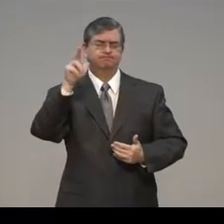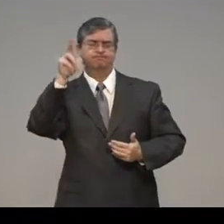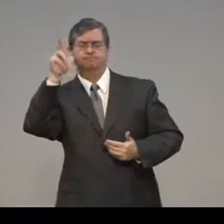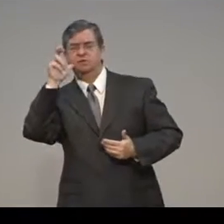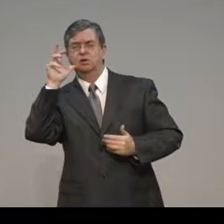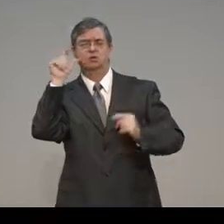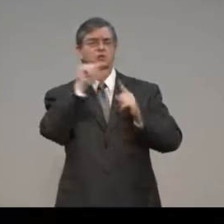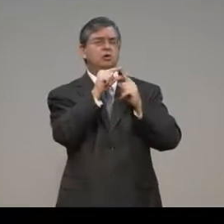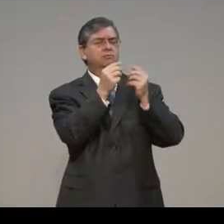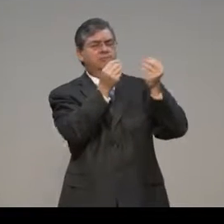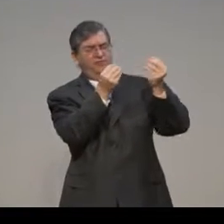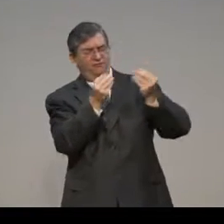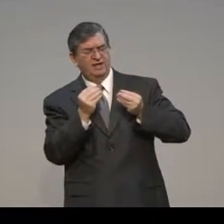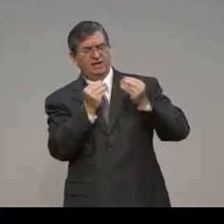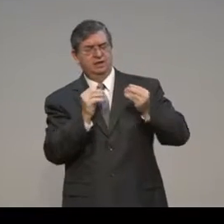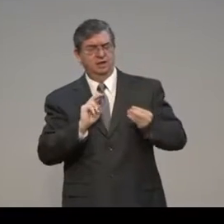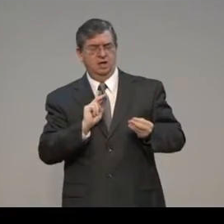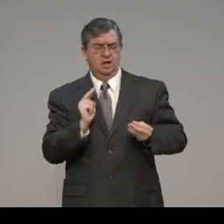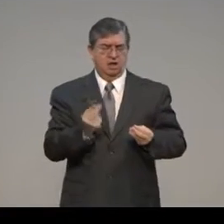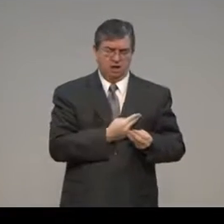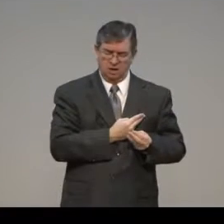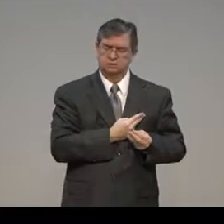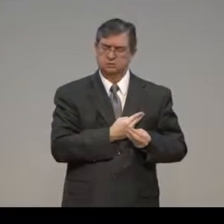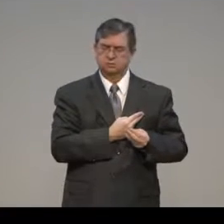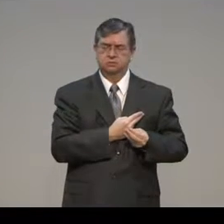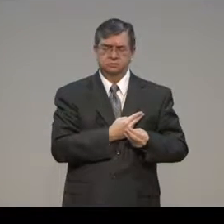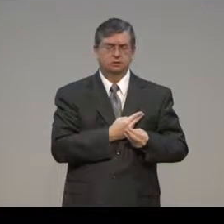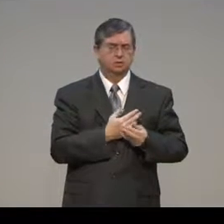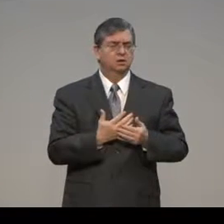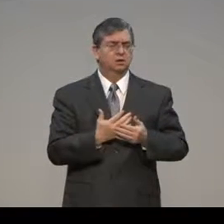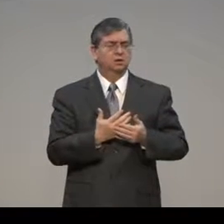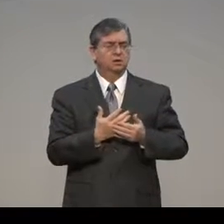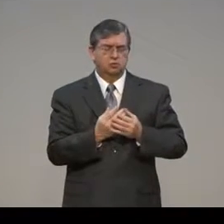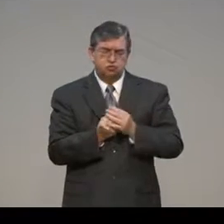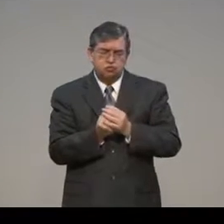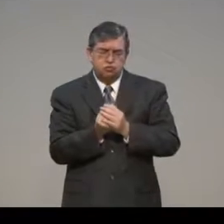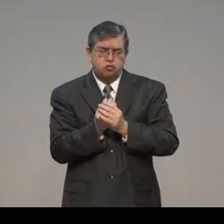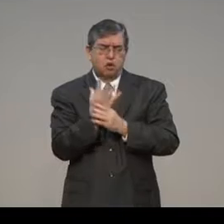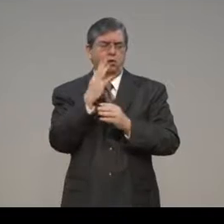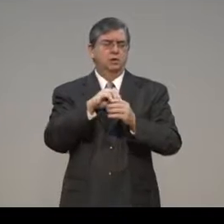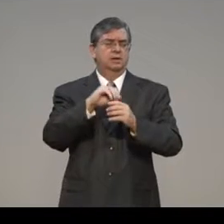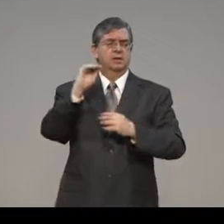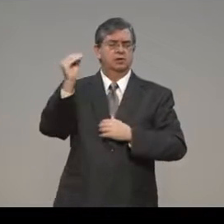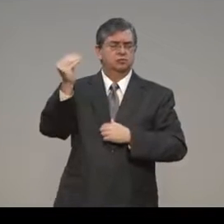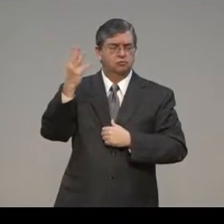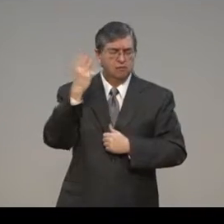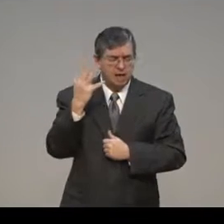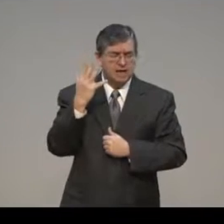preach your word from the Scripture. Thank you that you feed us. That we grow